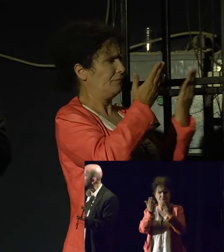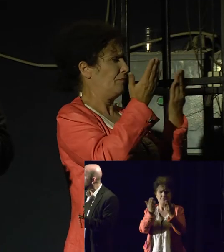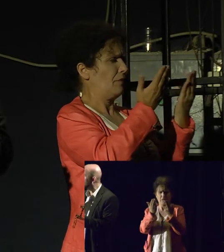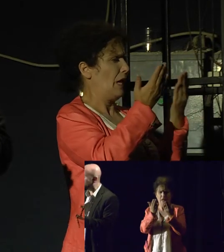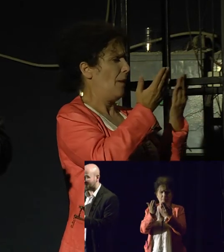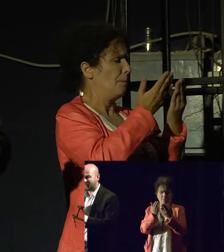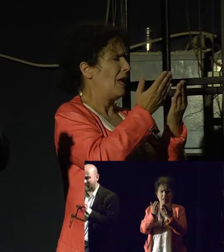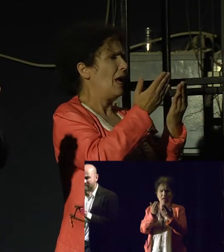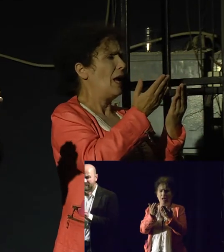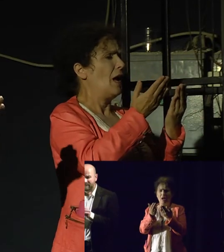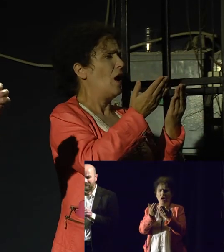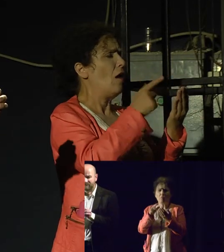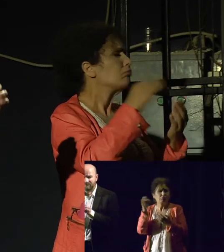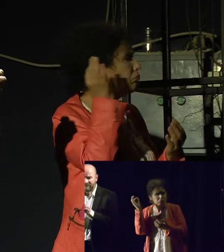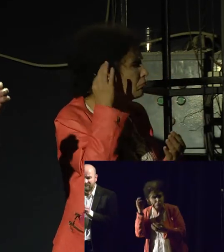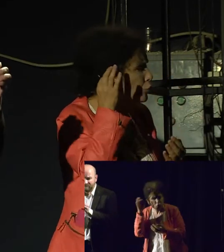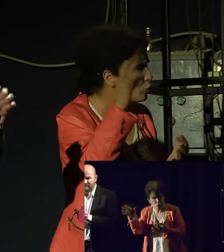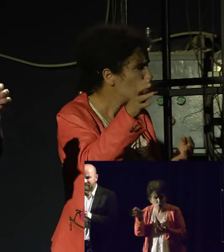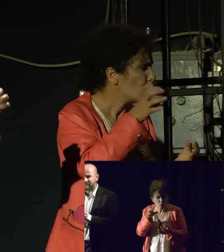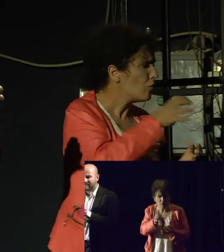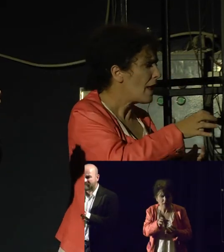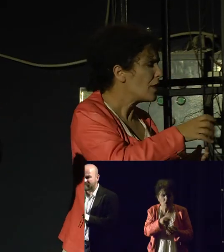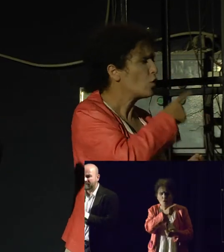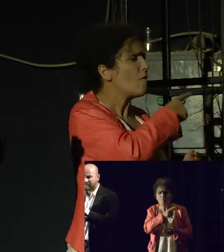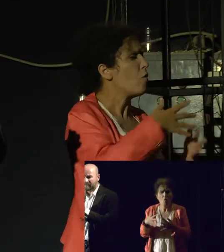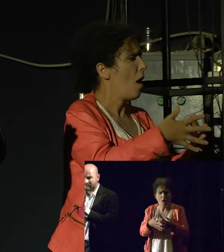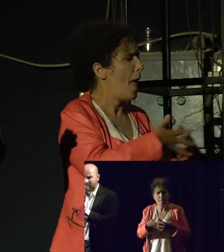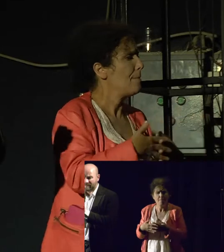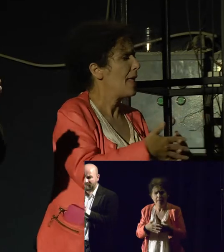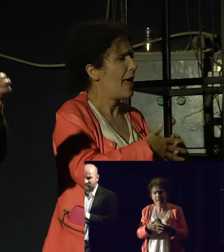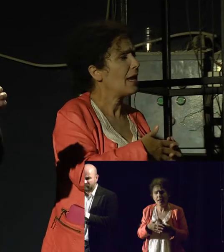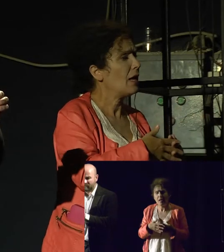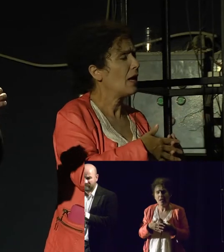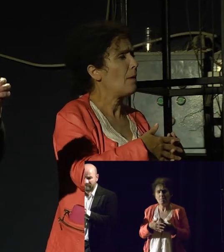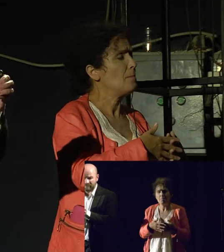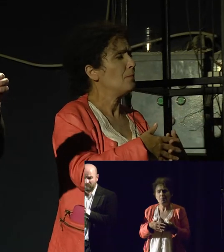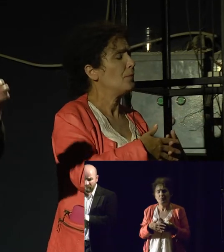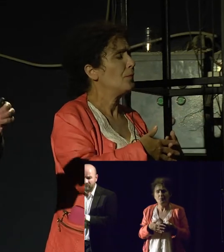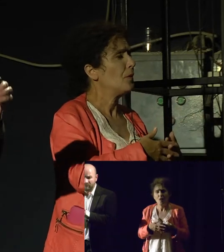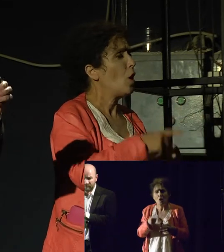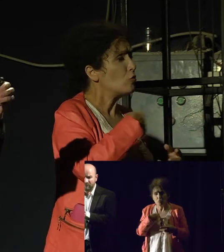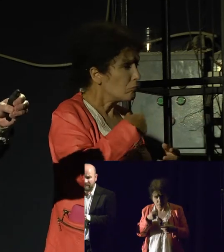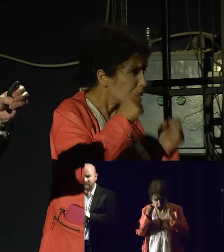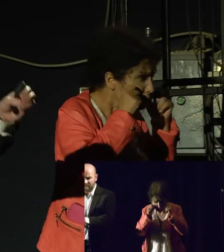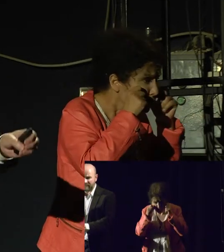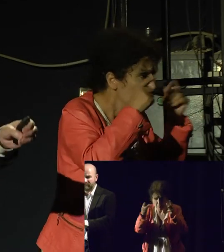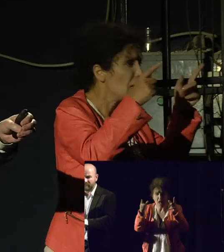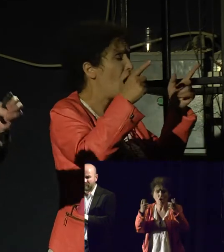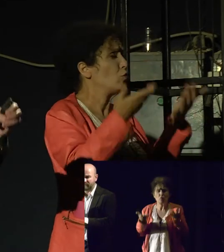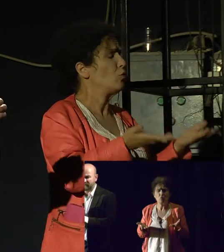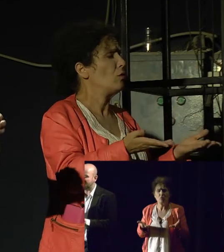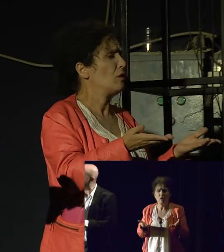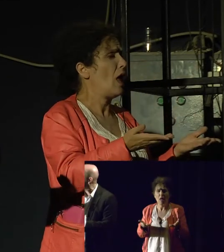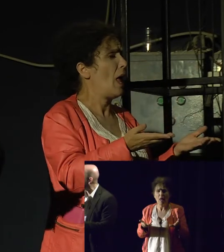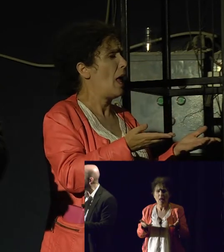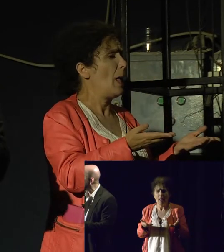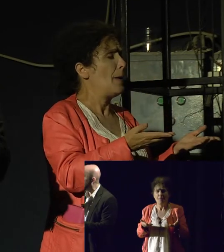me was an article that was the five myths about Ms. Ford, the woman who's accusing Kavanaugh